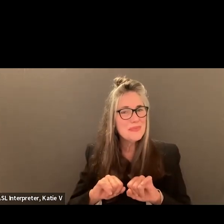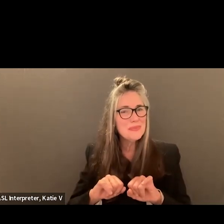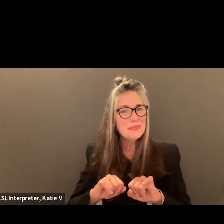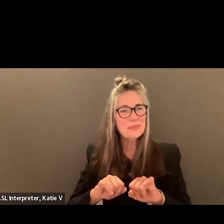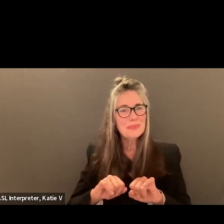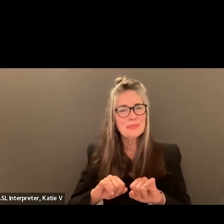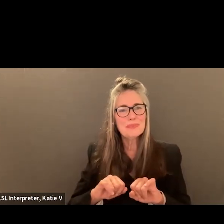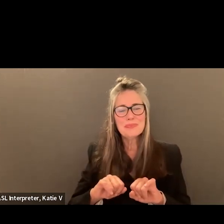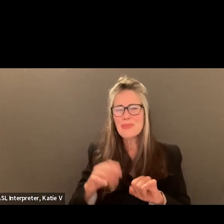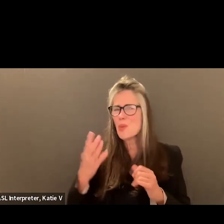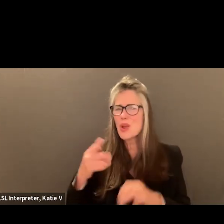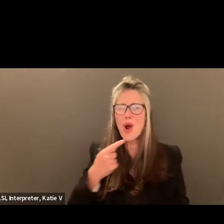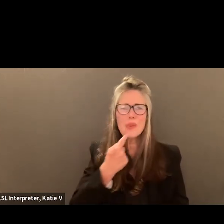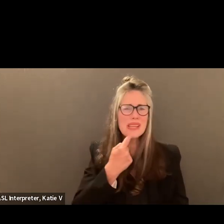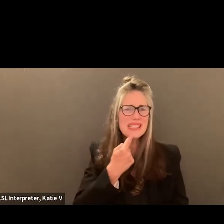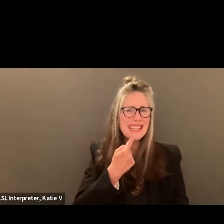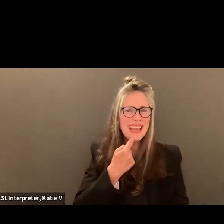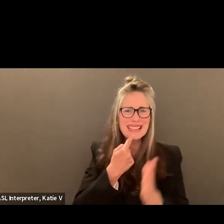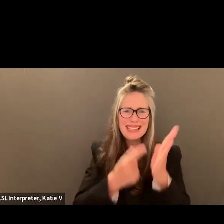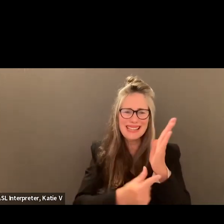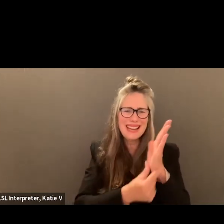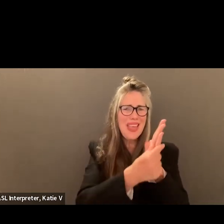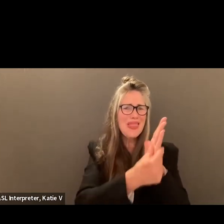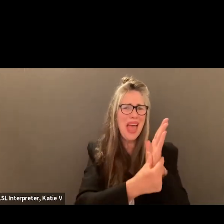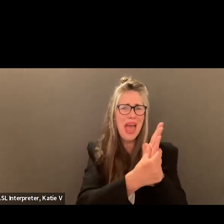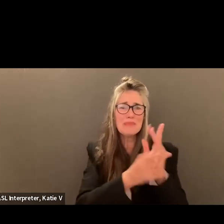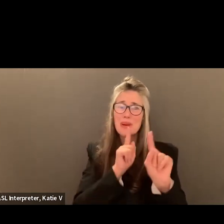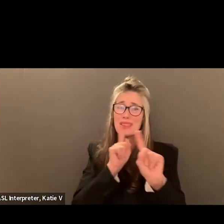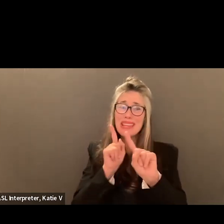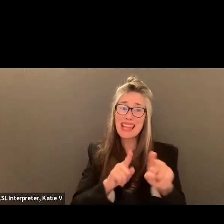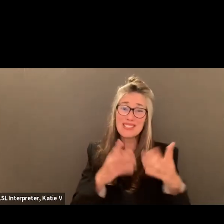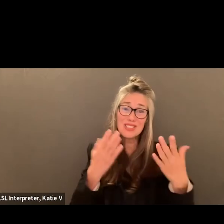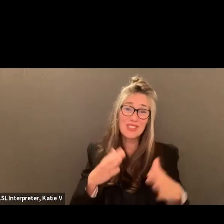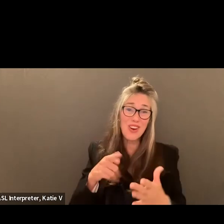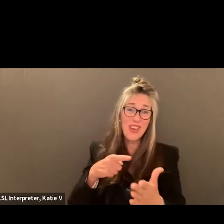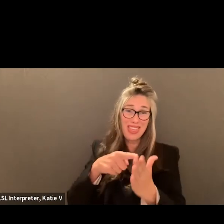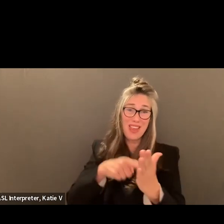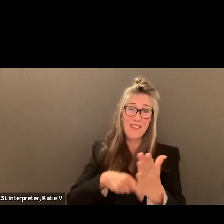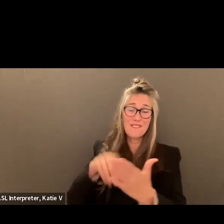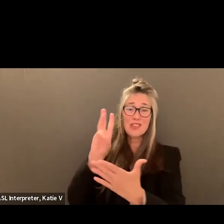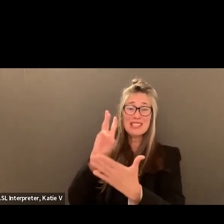Because we've said in our governance handbook the answers to 6, 7 and 8.